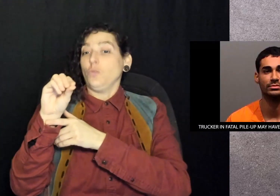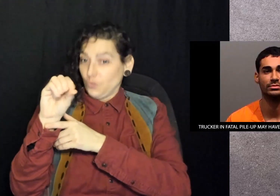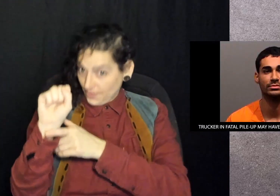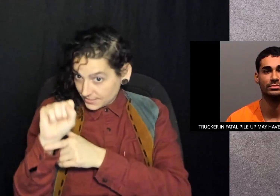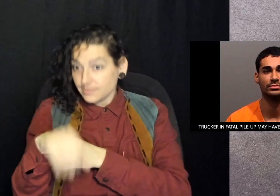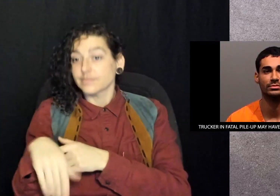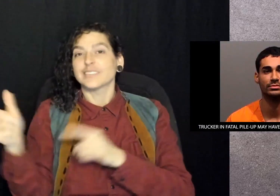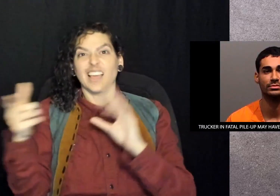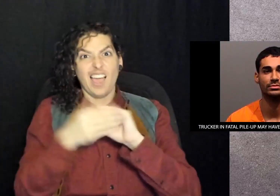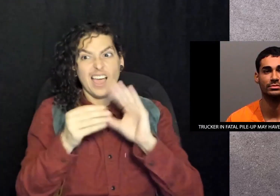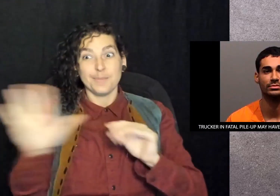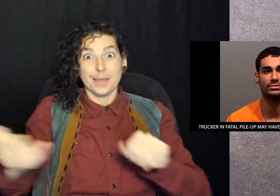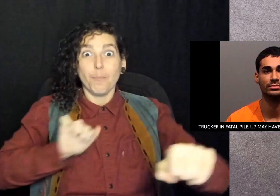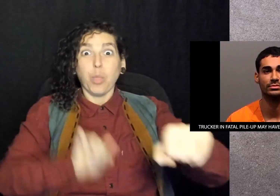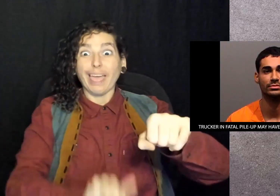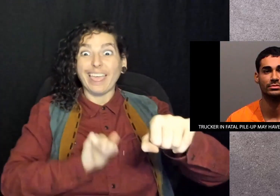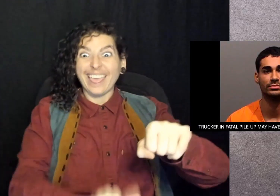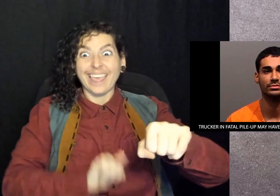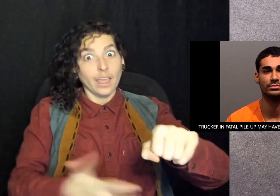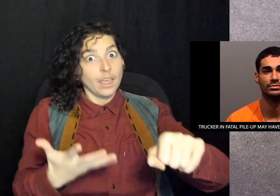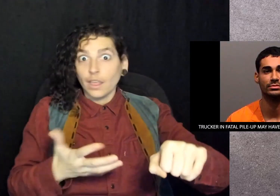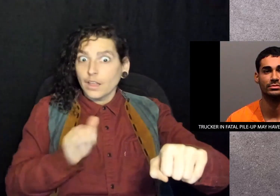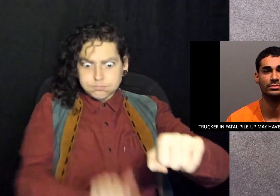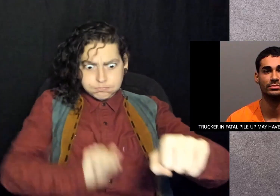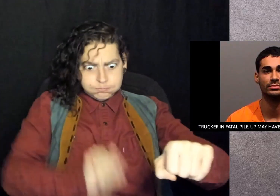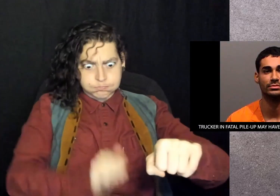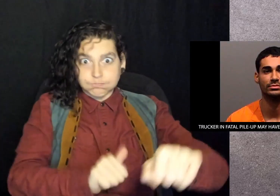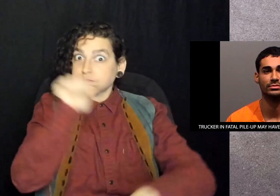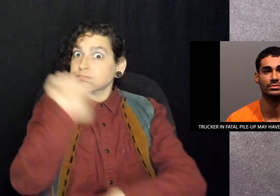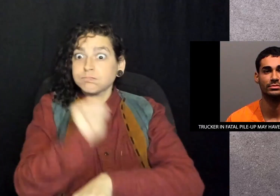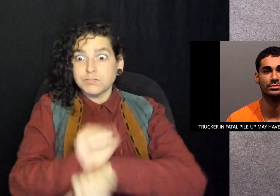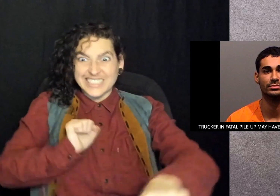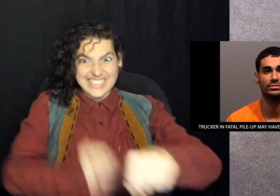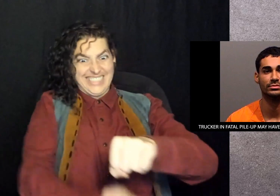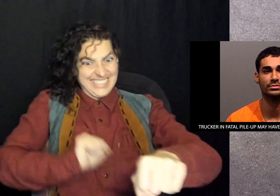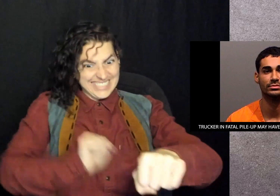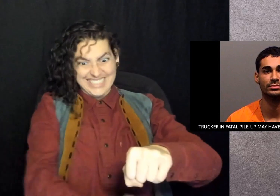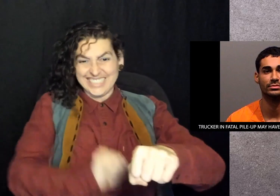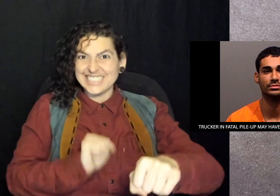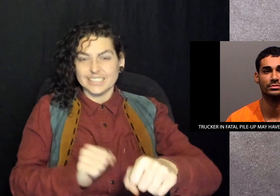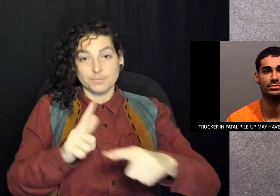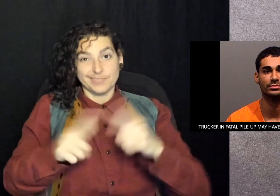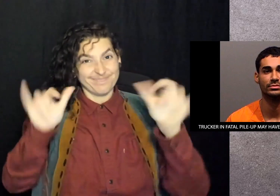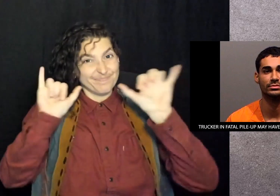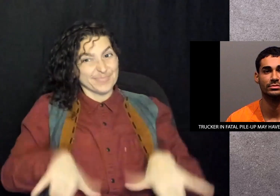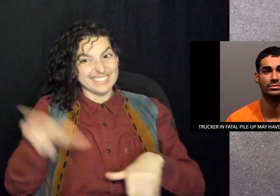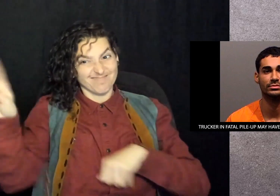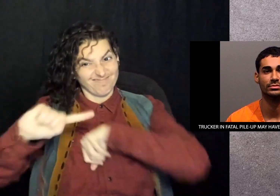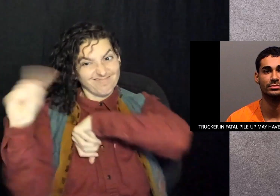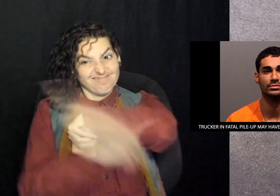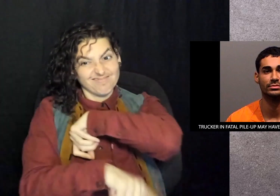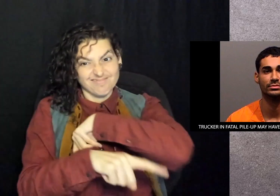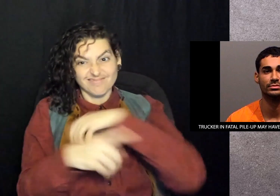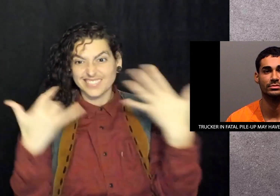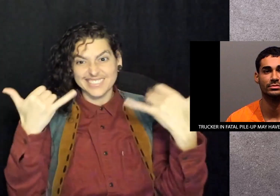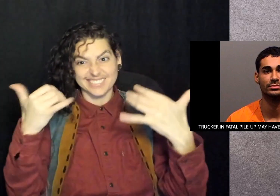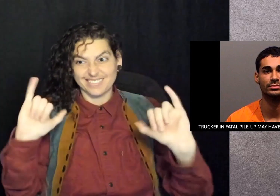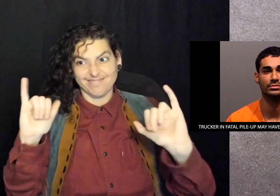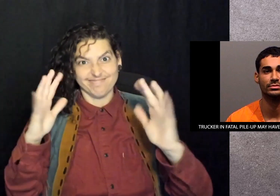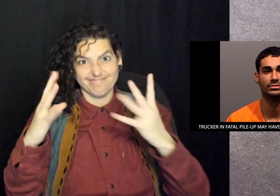The truck driver Rogel Aguiera Maderos claimed his brakes gave out, but he was